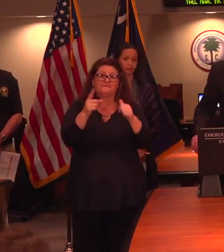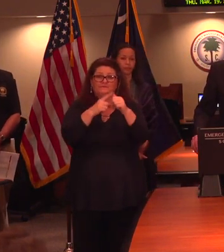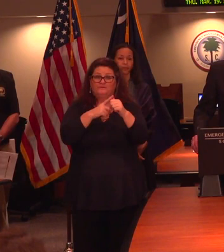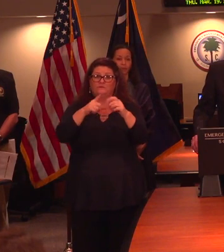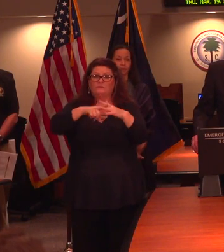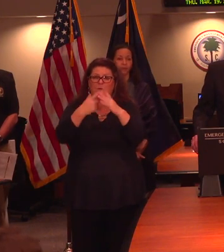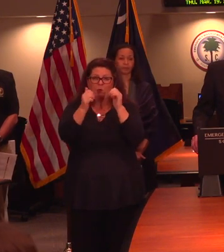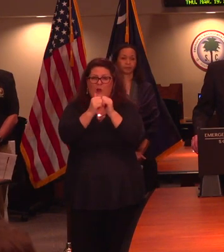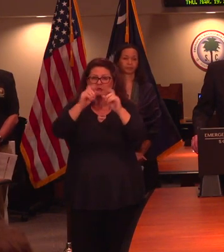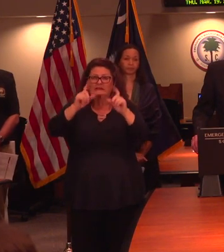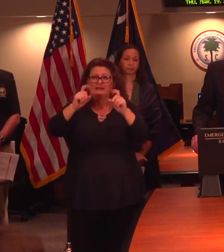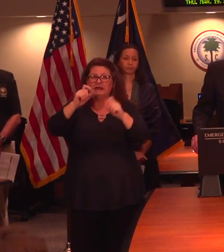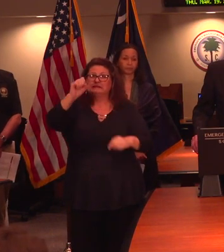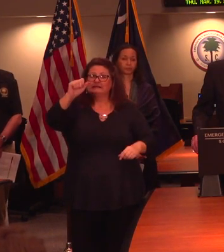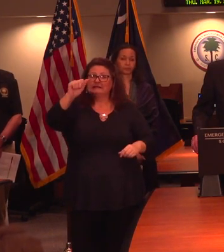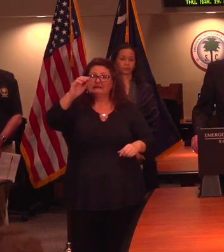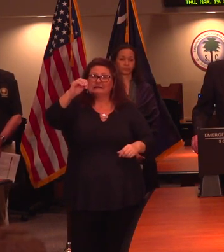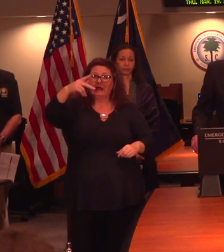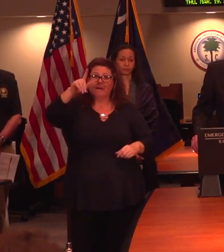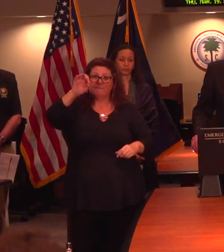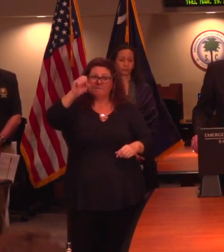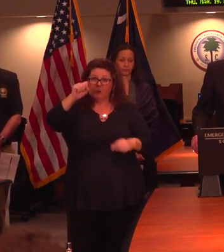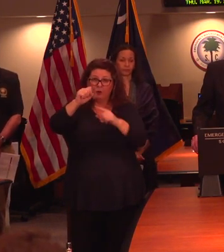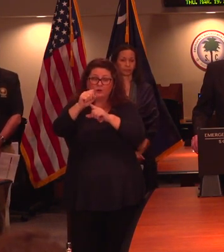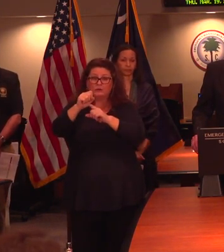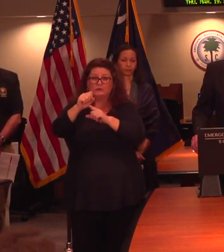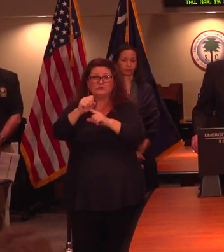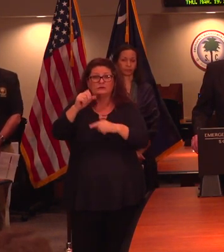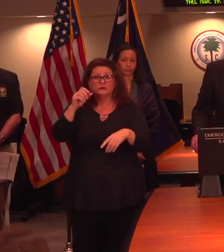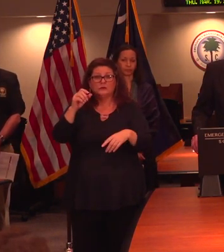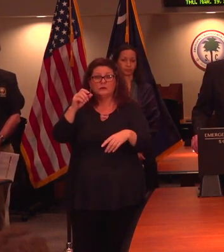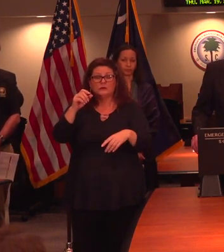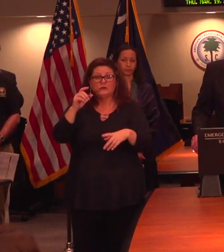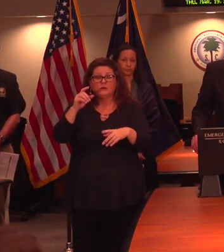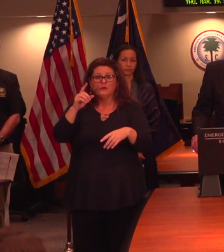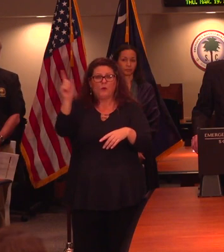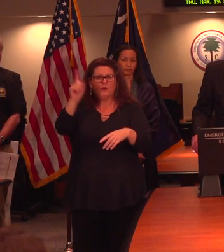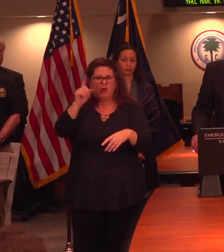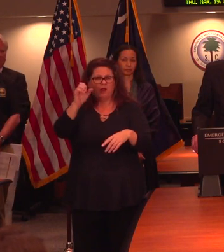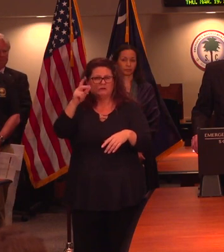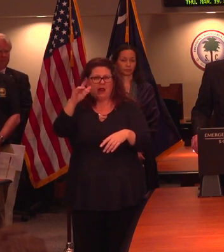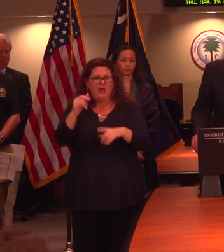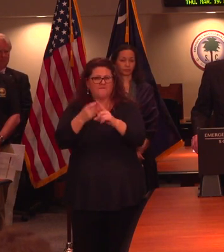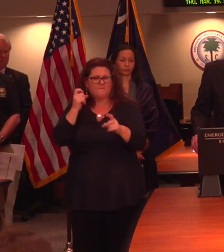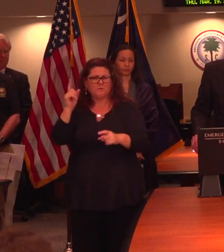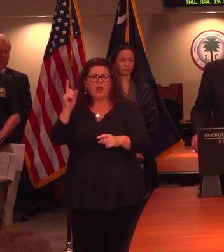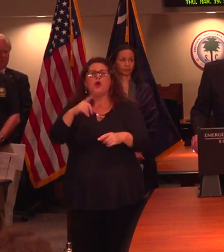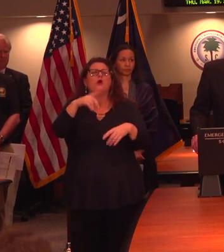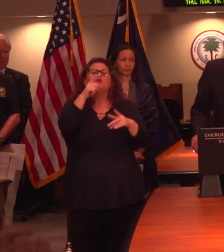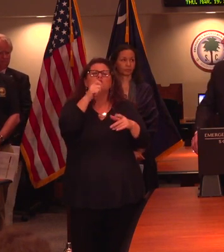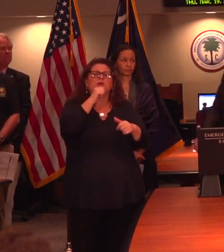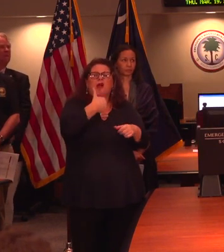with the testing samples, are they what's needed to actually take the tests? Where are the supplies limited? Where are the shortages